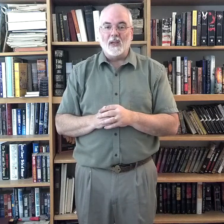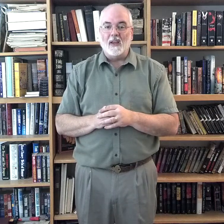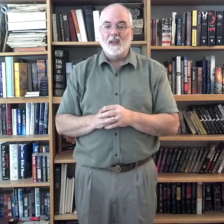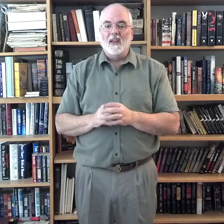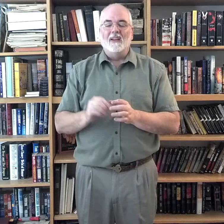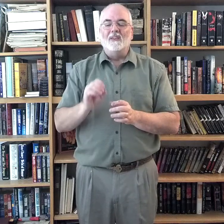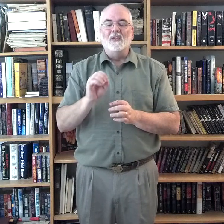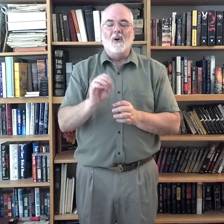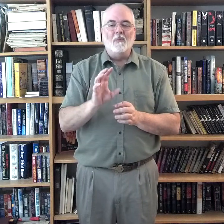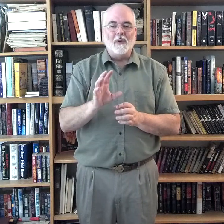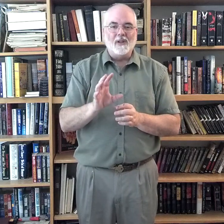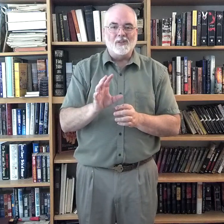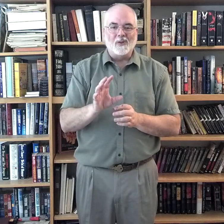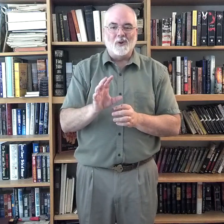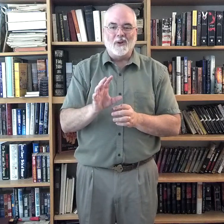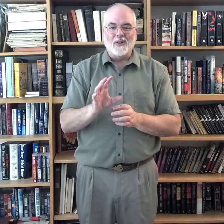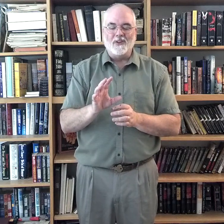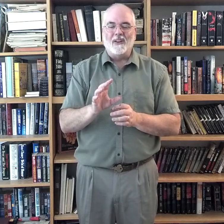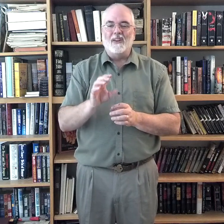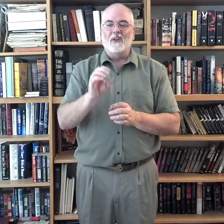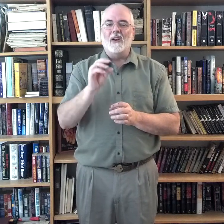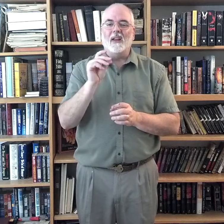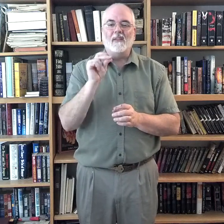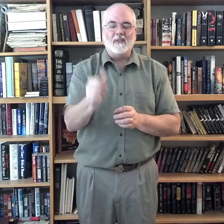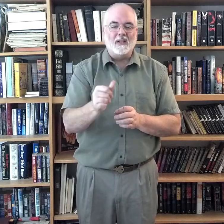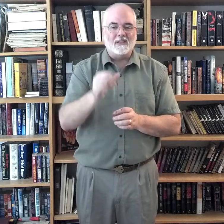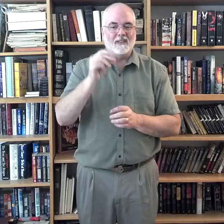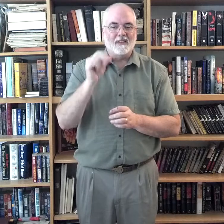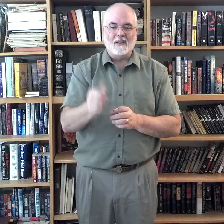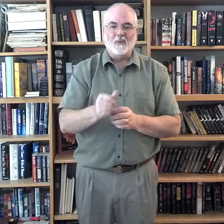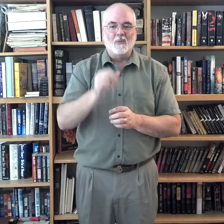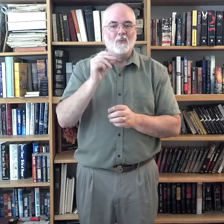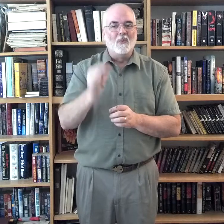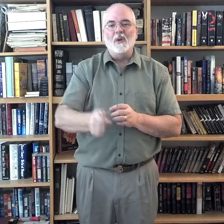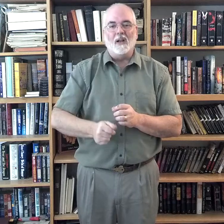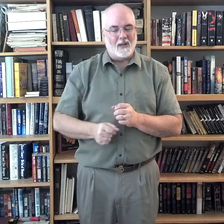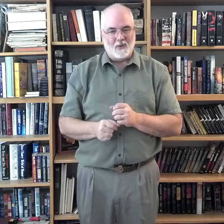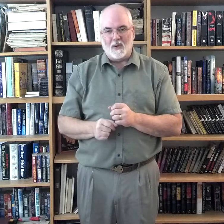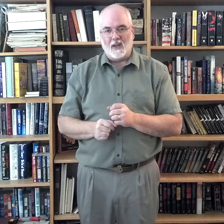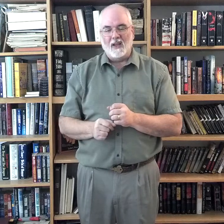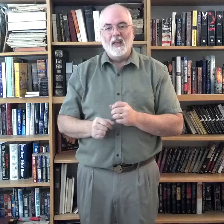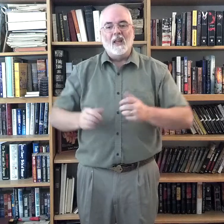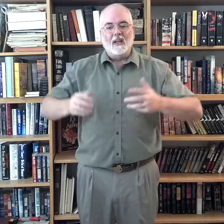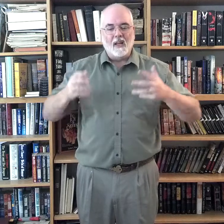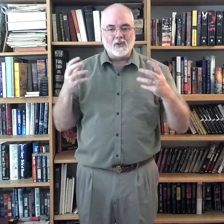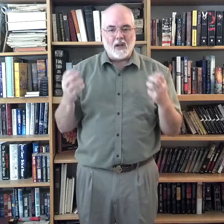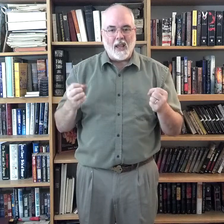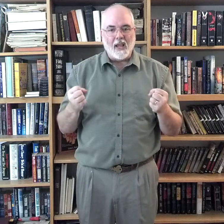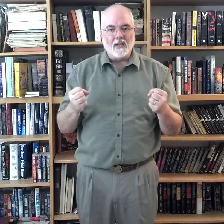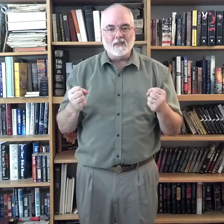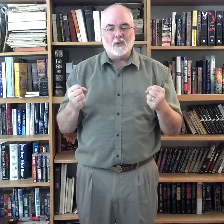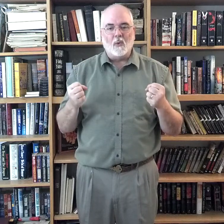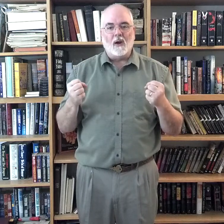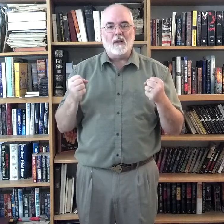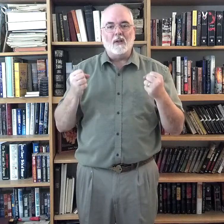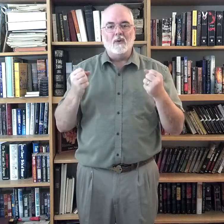Don't be discouraged. You're going to get this really quick. Get your hands to where they do